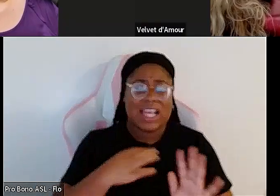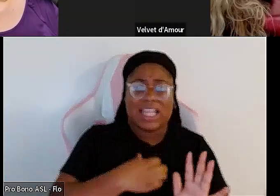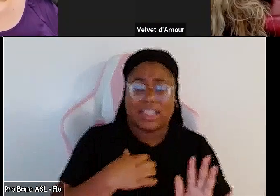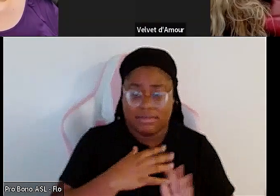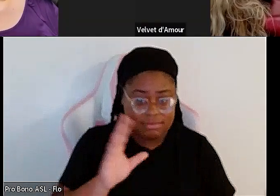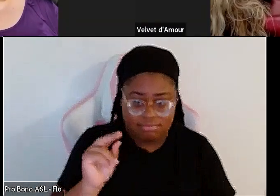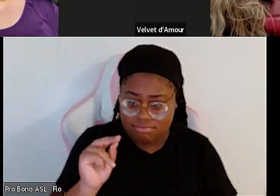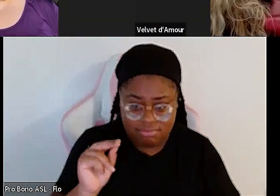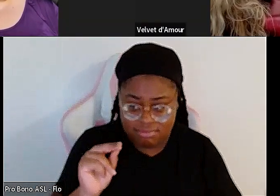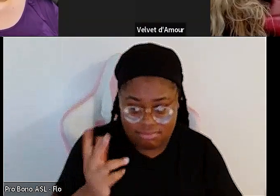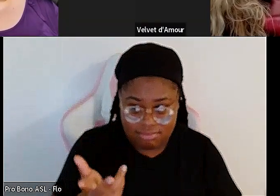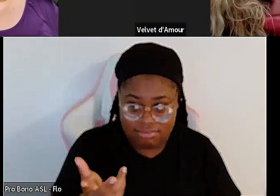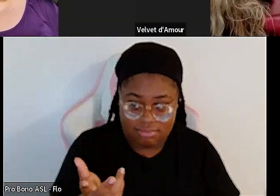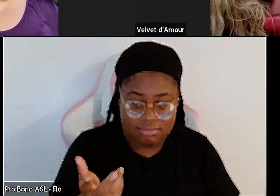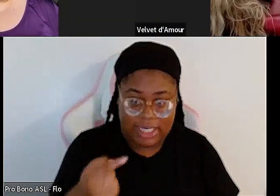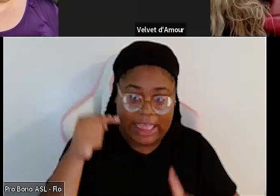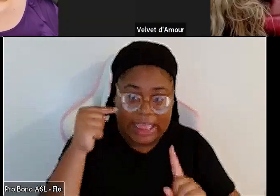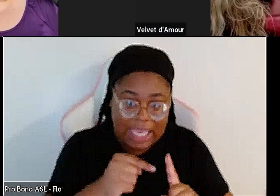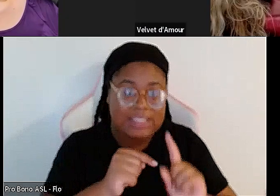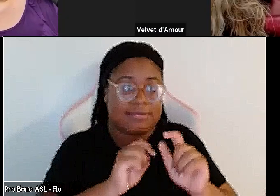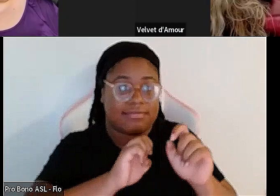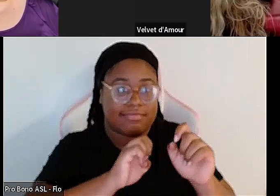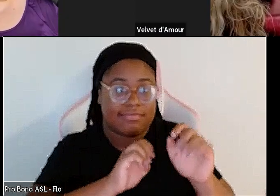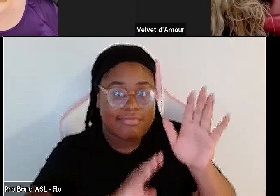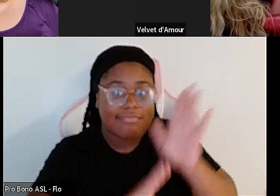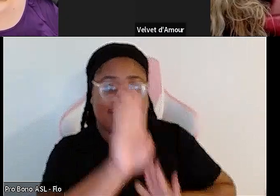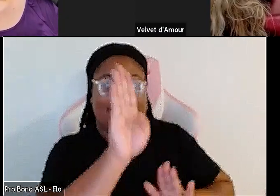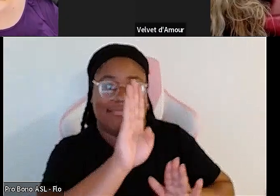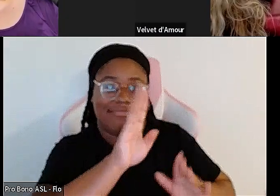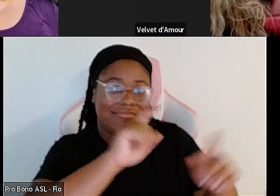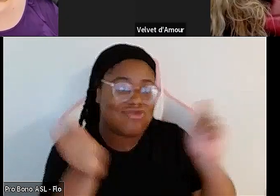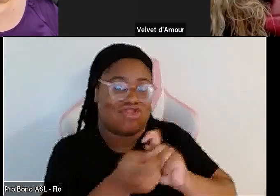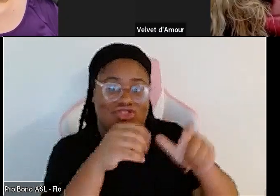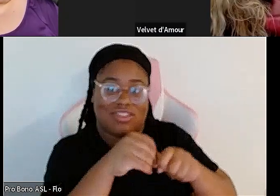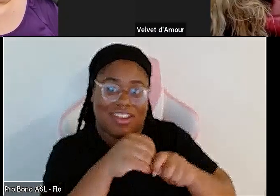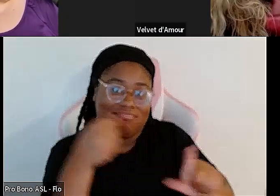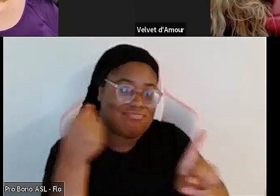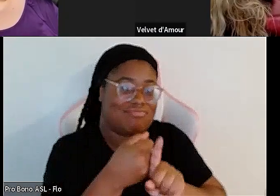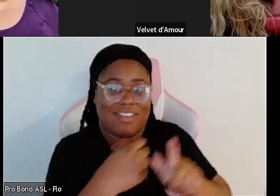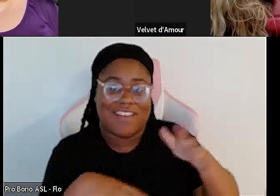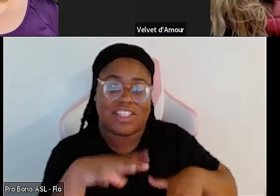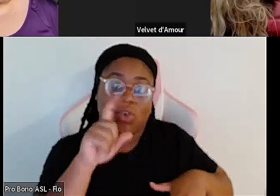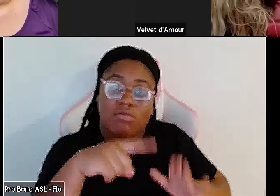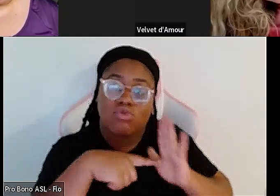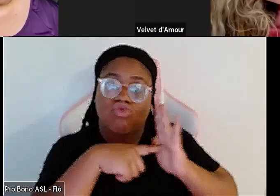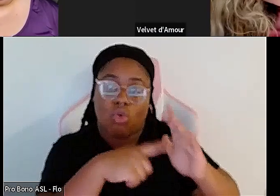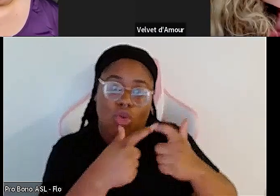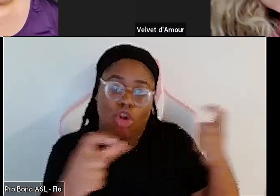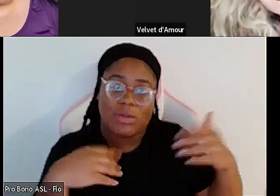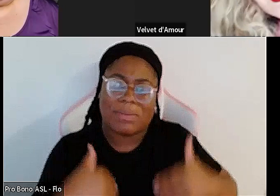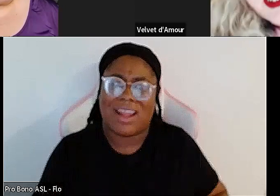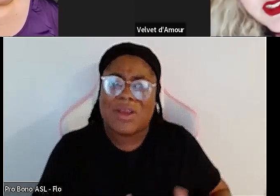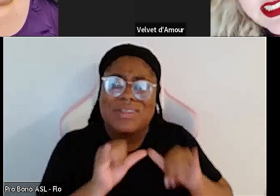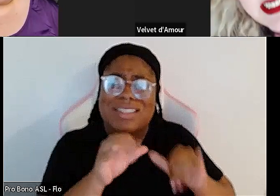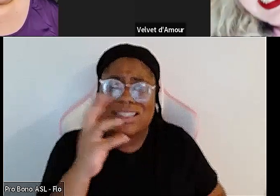no this is the evolution of fashion we have to show right larger bodies and it was a size 16